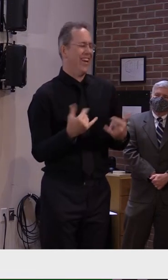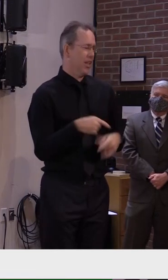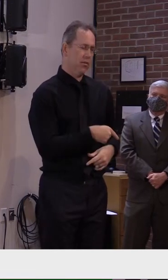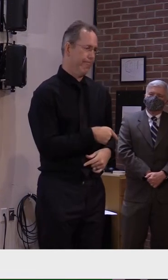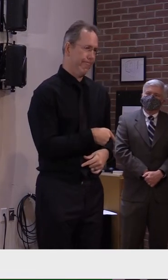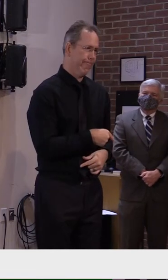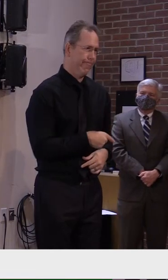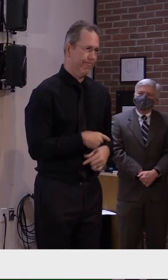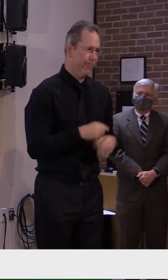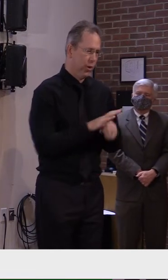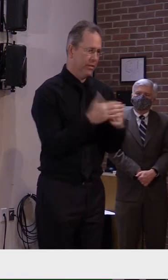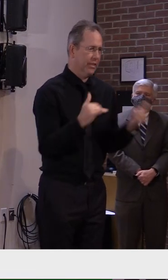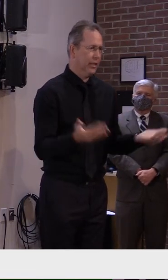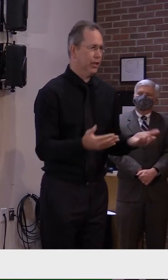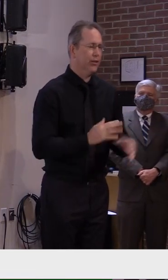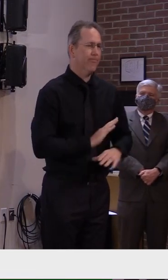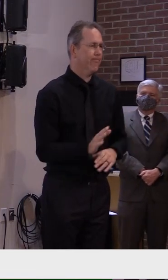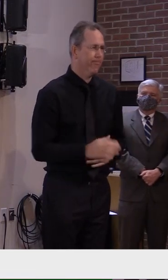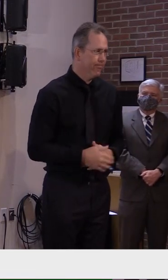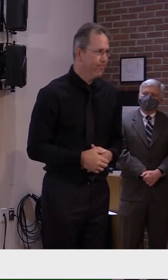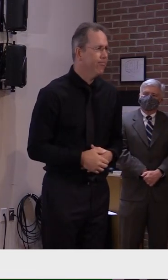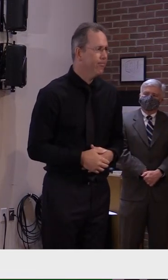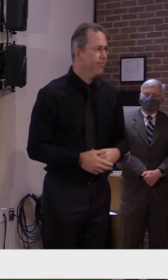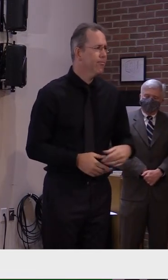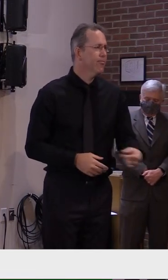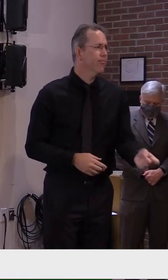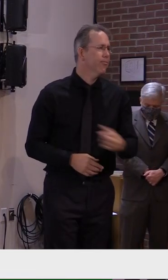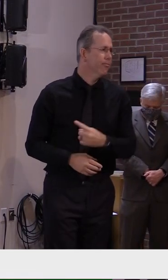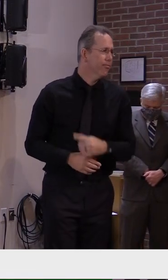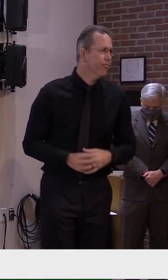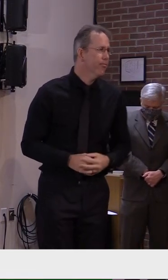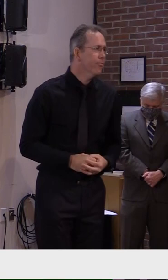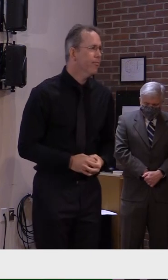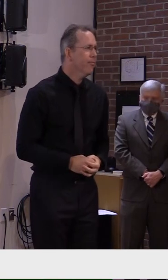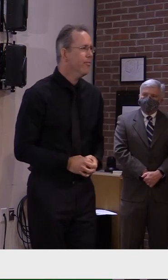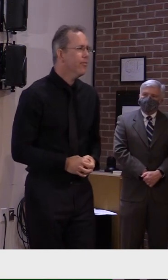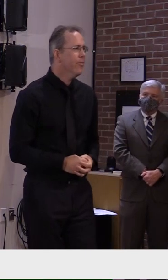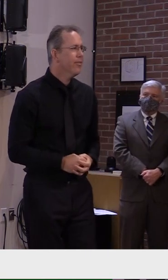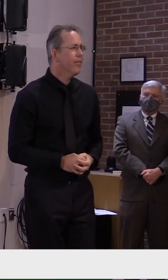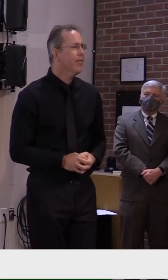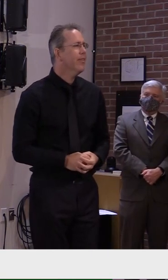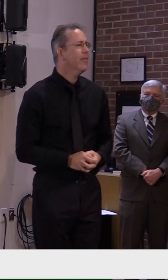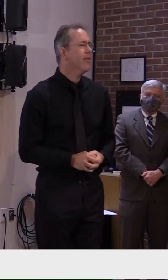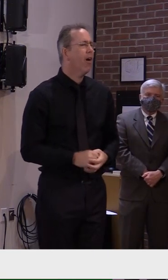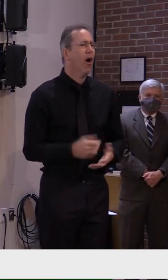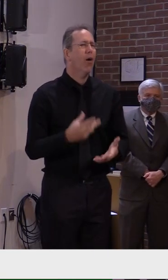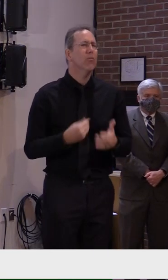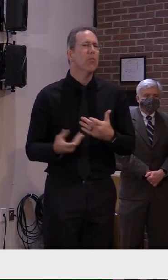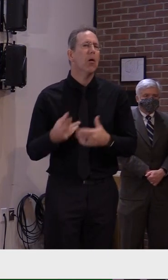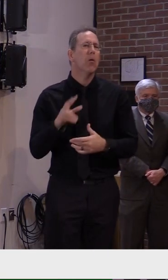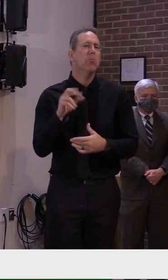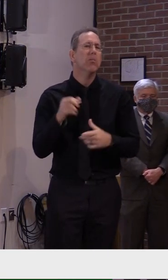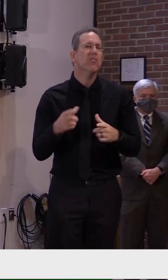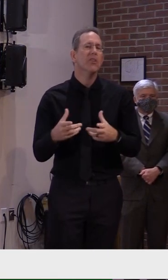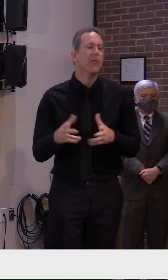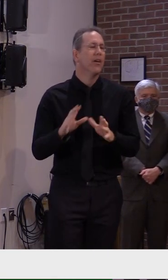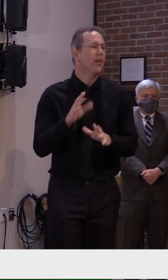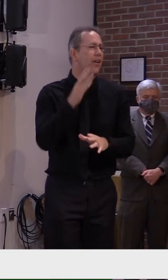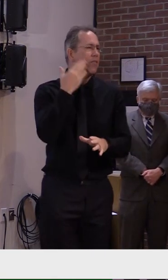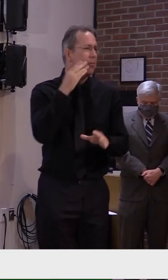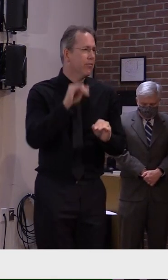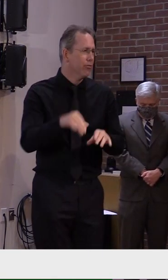Maybe in the future at some point. don't know when that's going to be, but it's something for all of us to look forward to. Thank you.